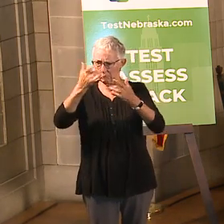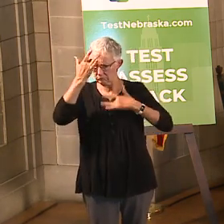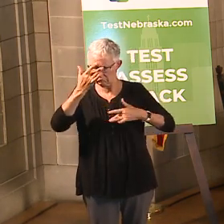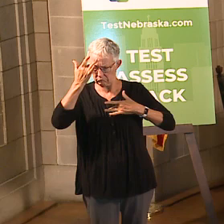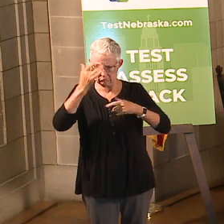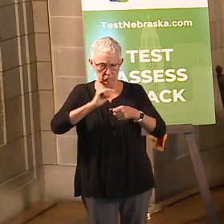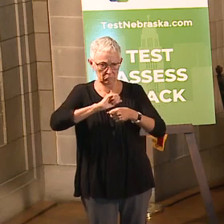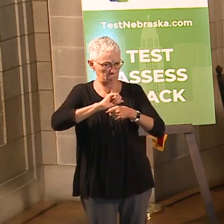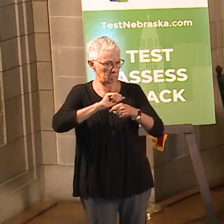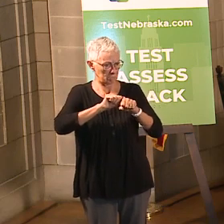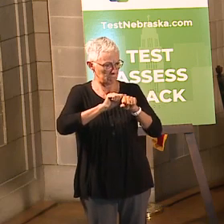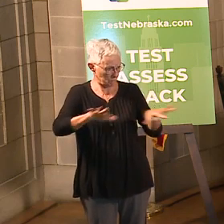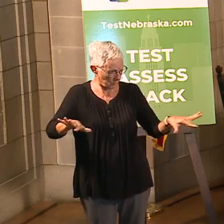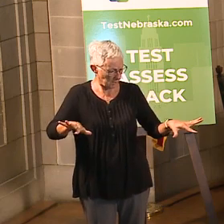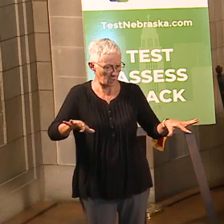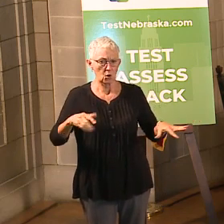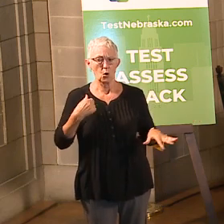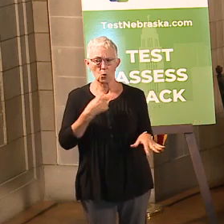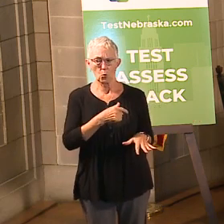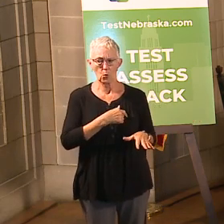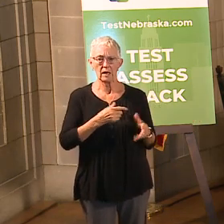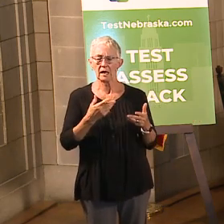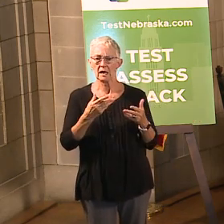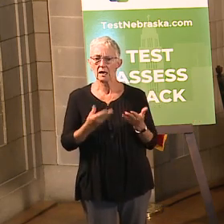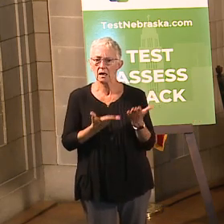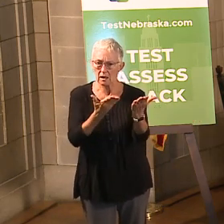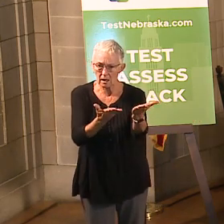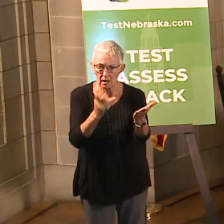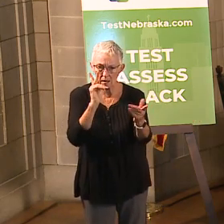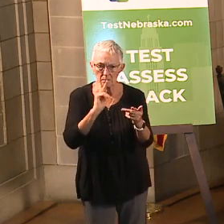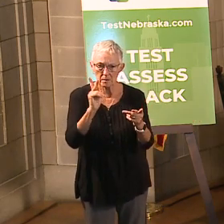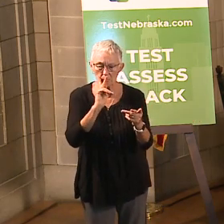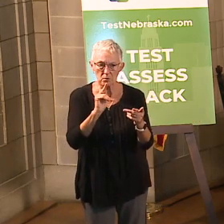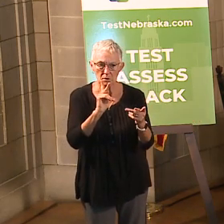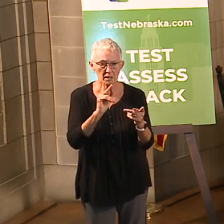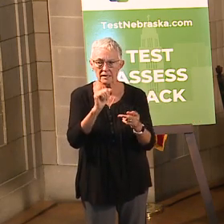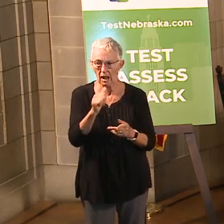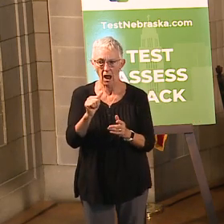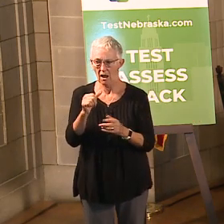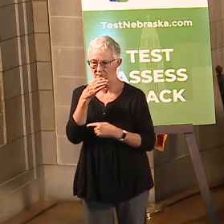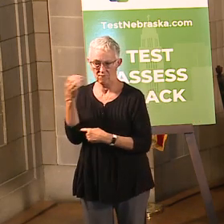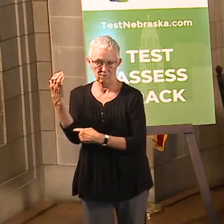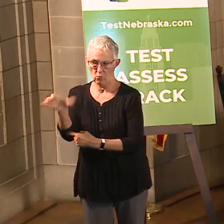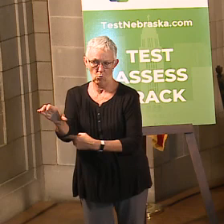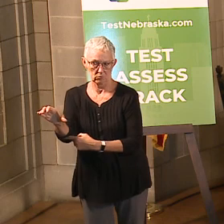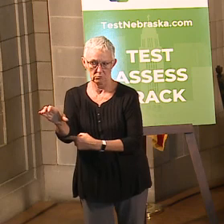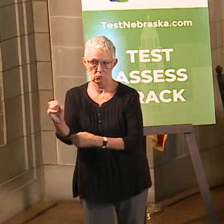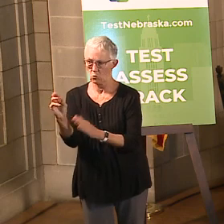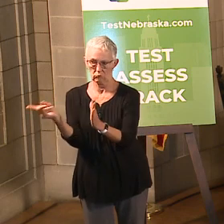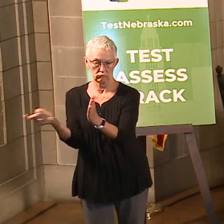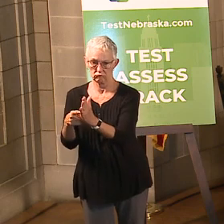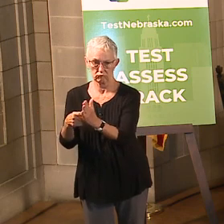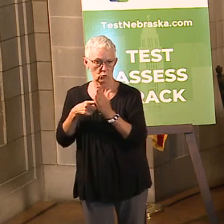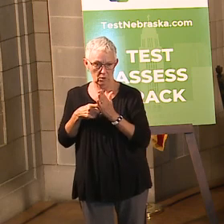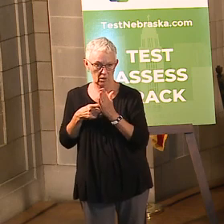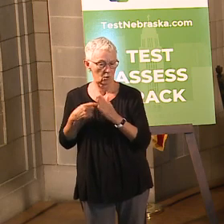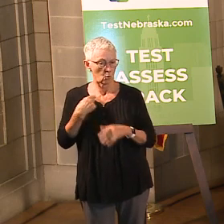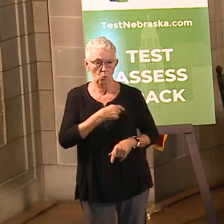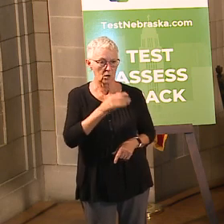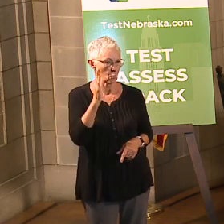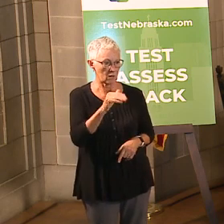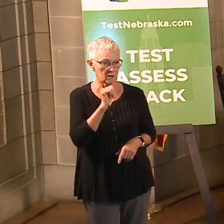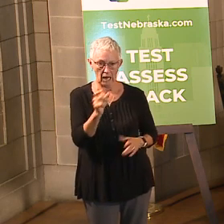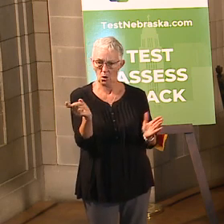can best slow the spread of the virus, but we did not do a shelter-in-place order. We did not do a mask mandate. We will not be doing a vaccine mandate